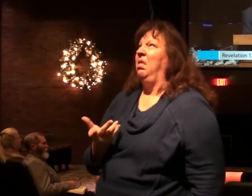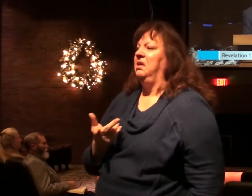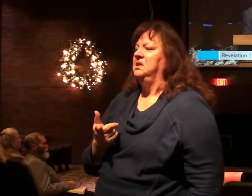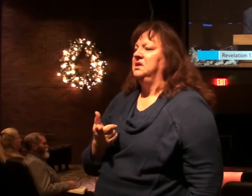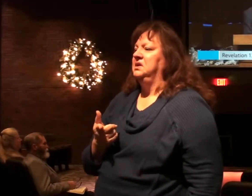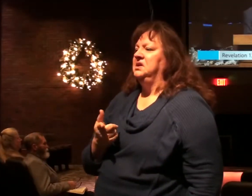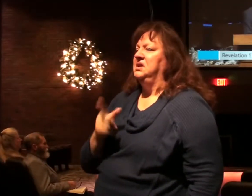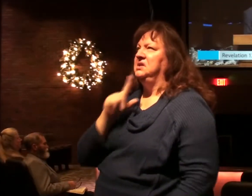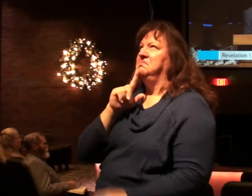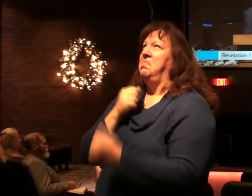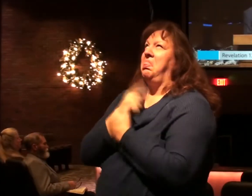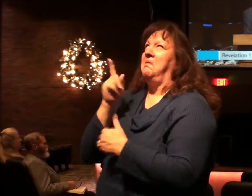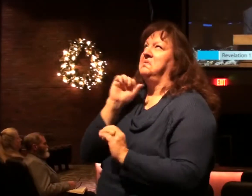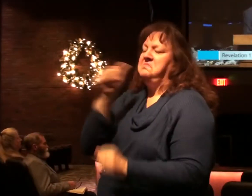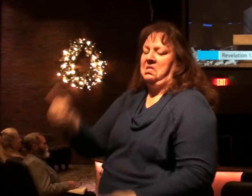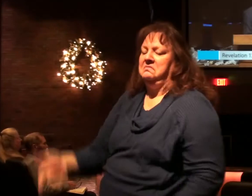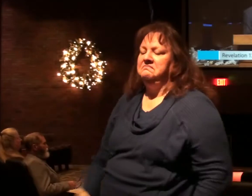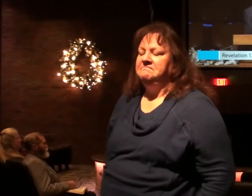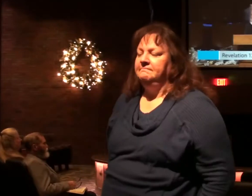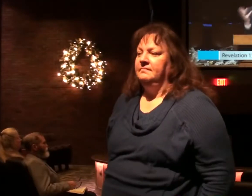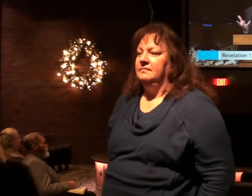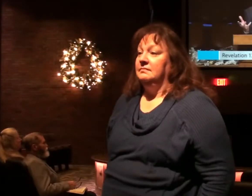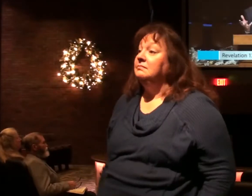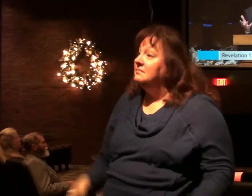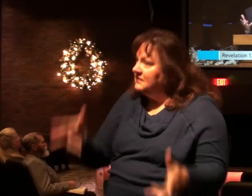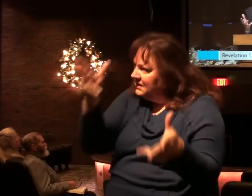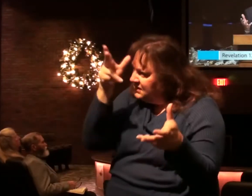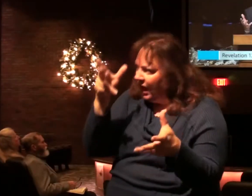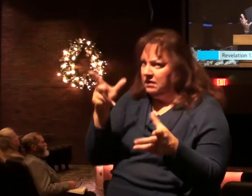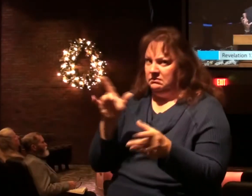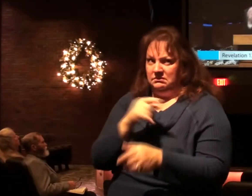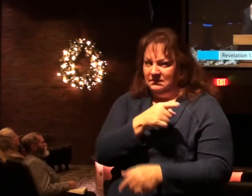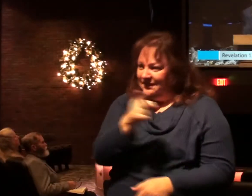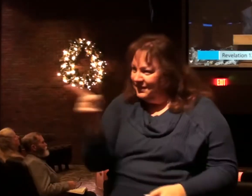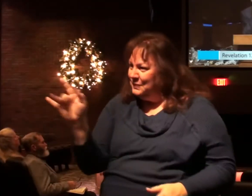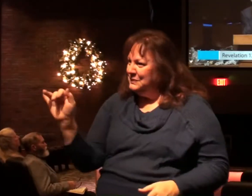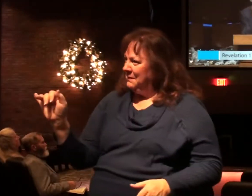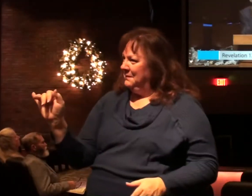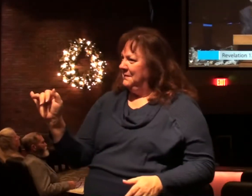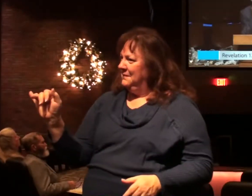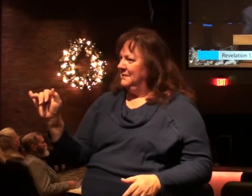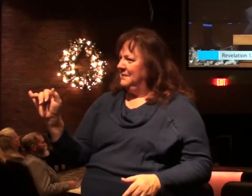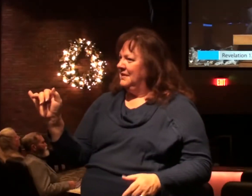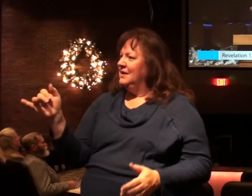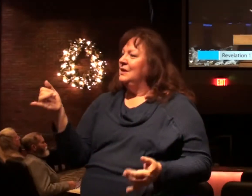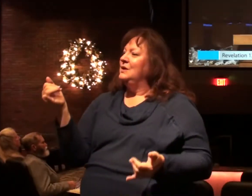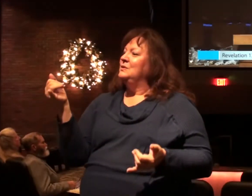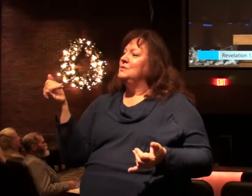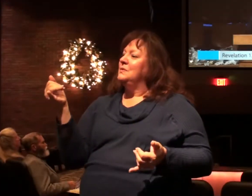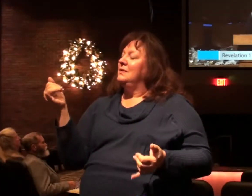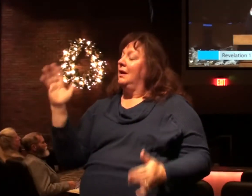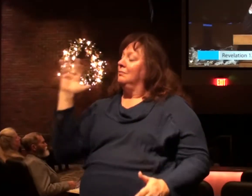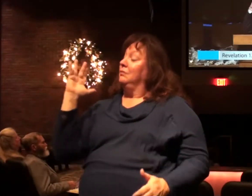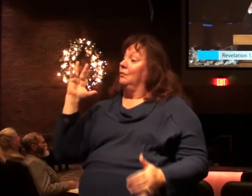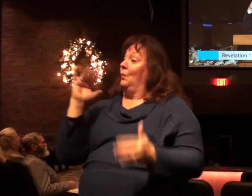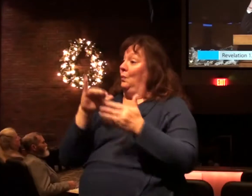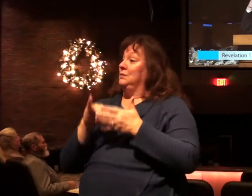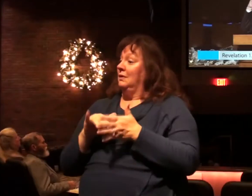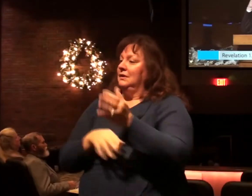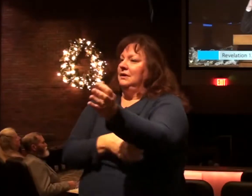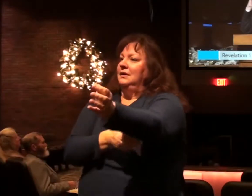isn't committed to you. That's what Satan does. Now, as we saw in our previous study,